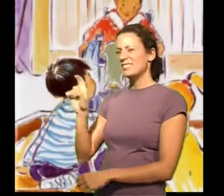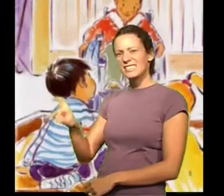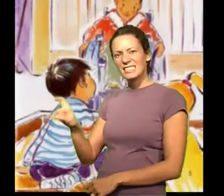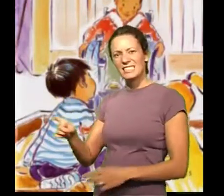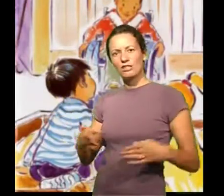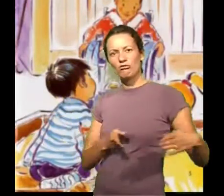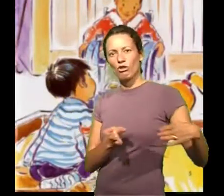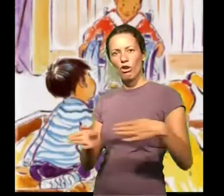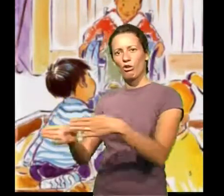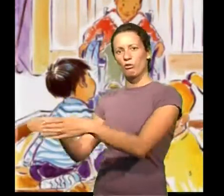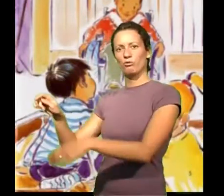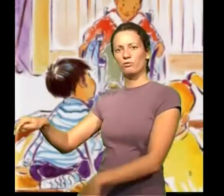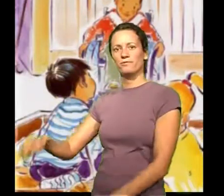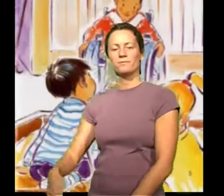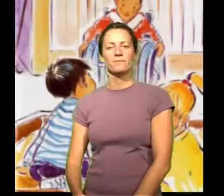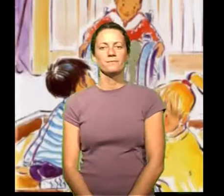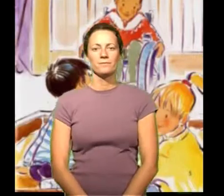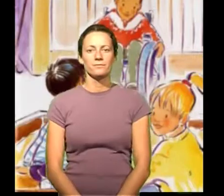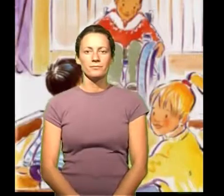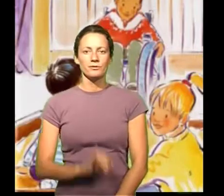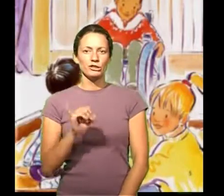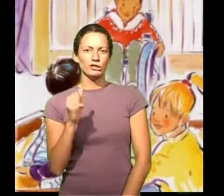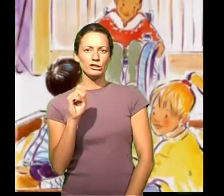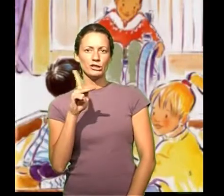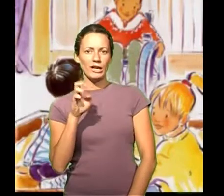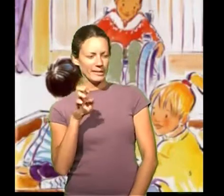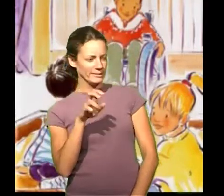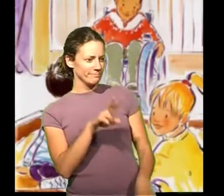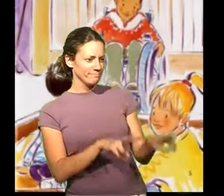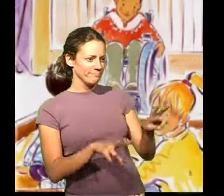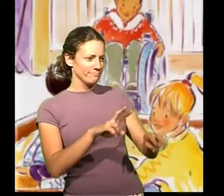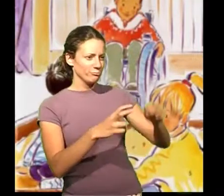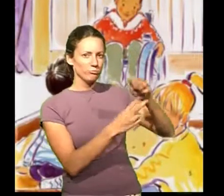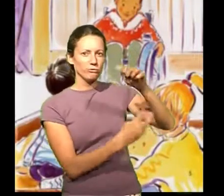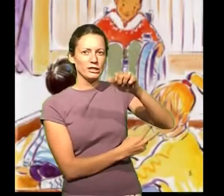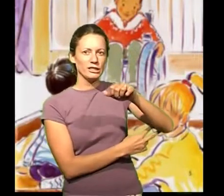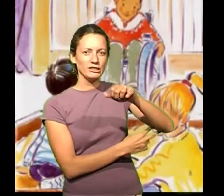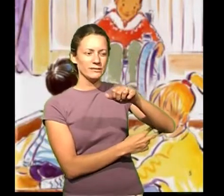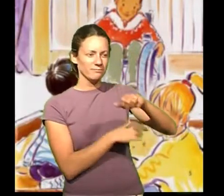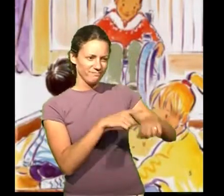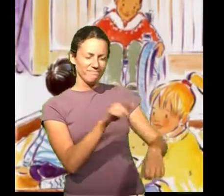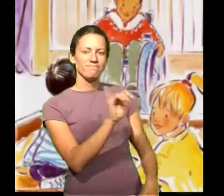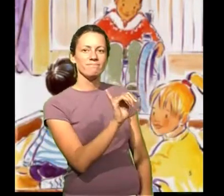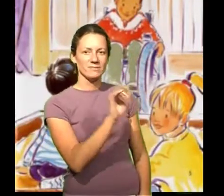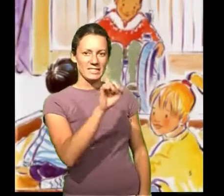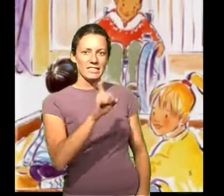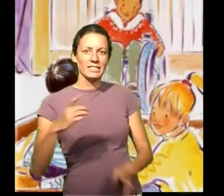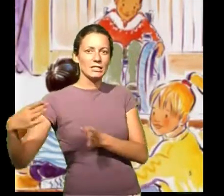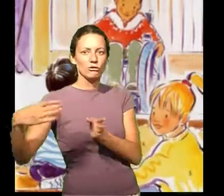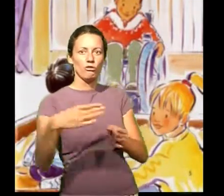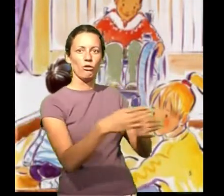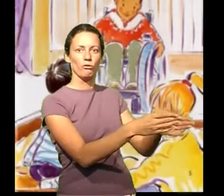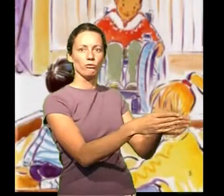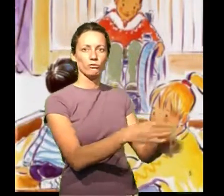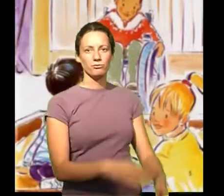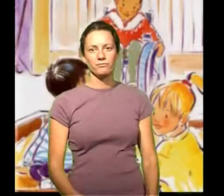Abby looked at her castle and said, I need a road to my castle. Jake said, I need a road to my bridge.